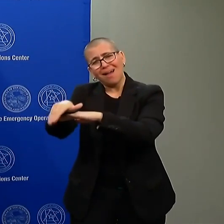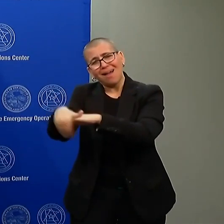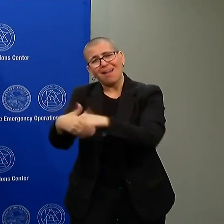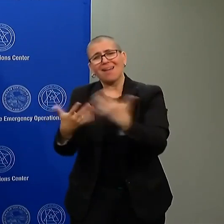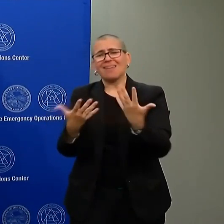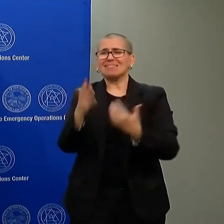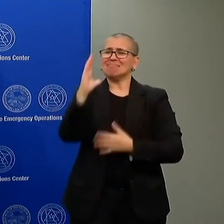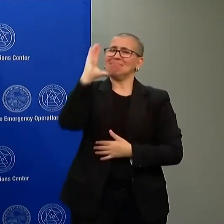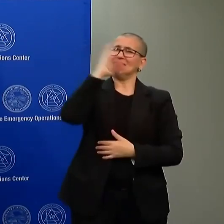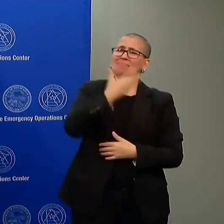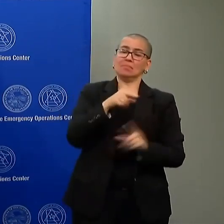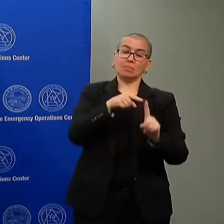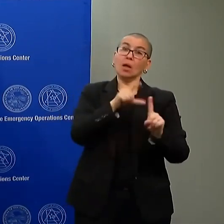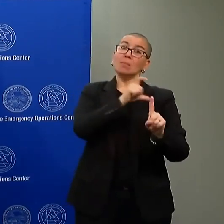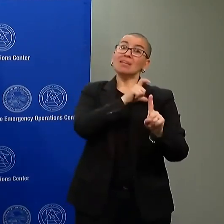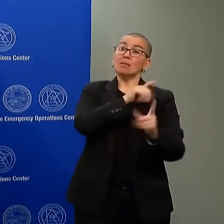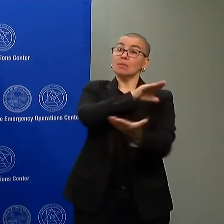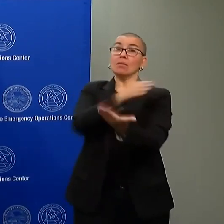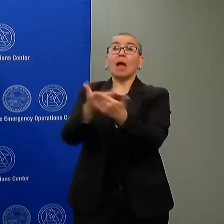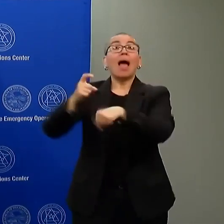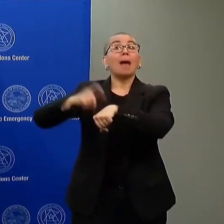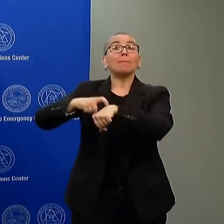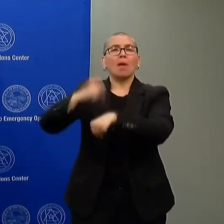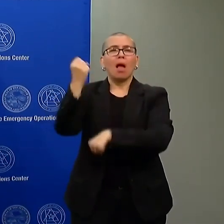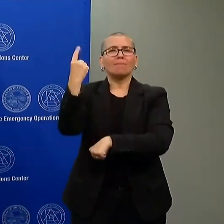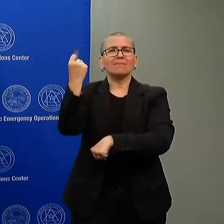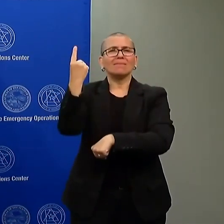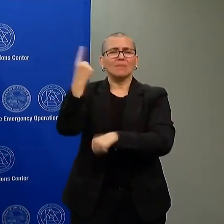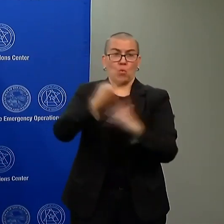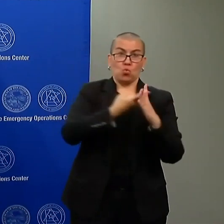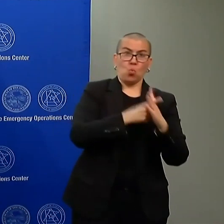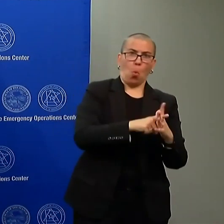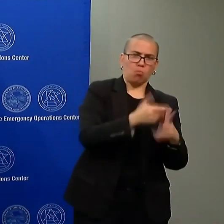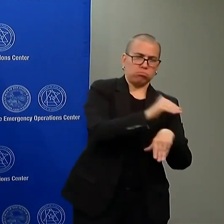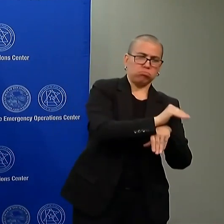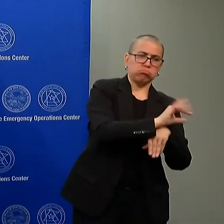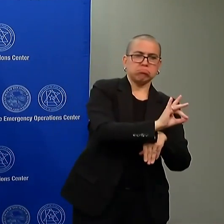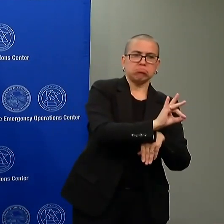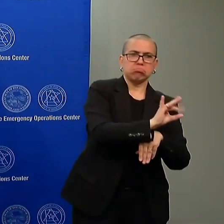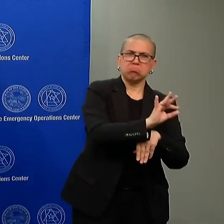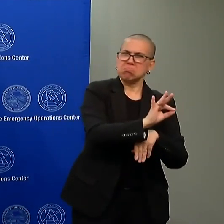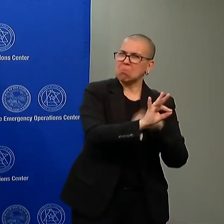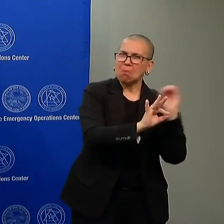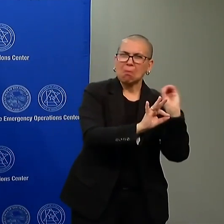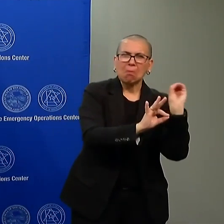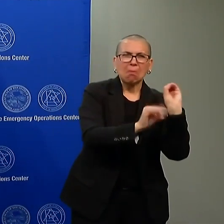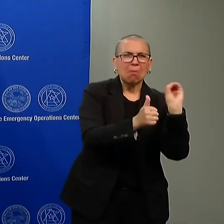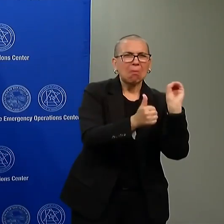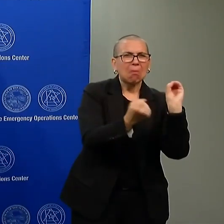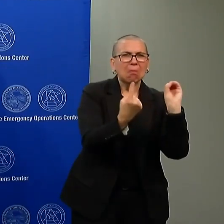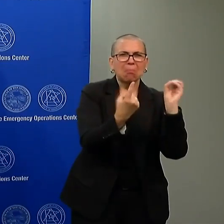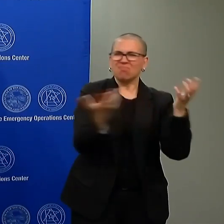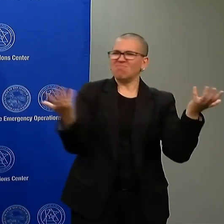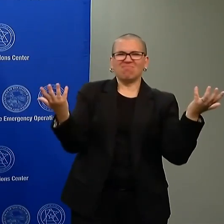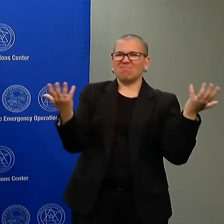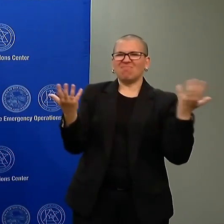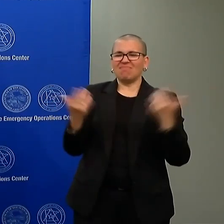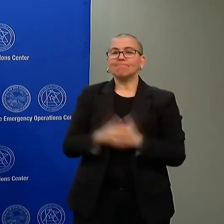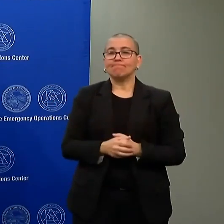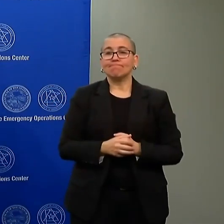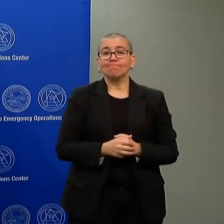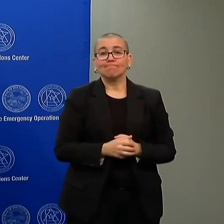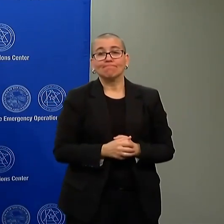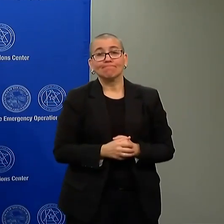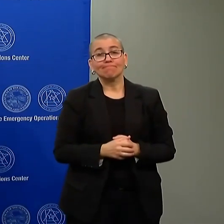Yeah, it's a question I brought to you. It is a sheer numbers. mean, this is never there were more law enforcement and they were actively engaged that they would tell you